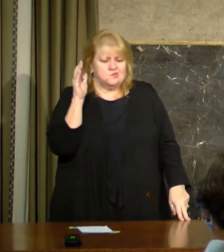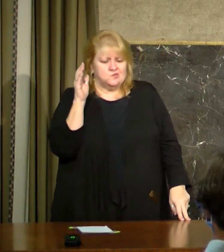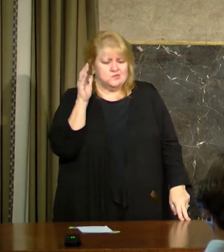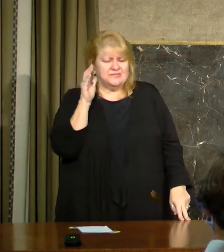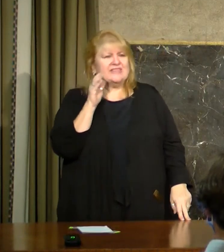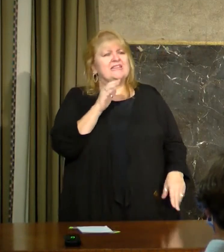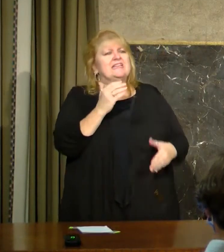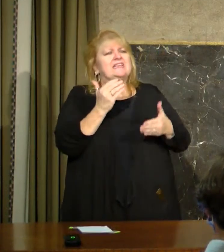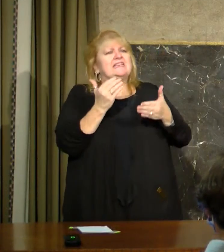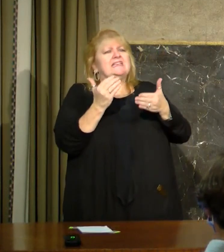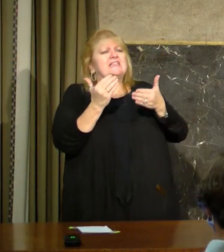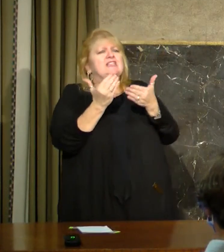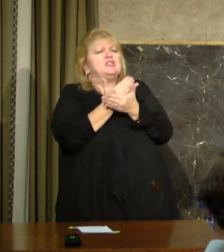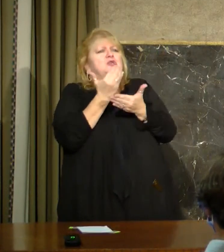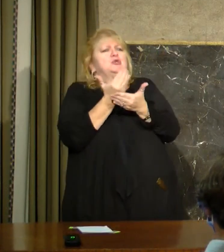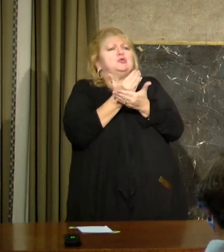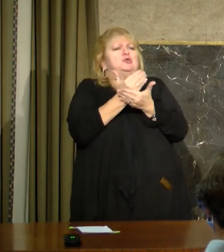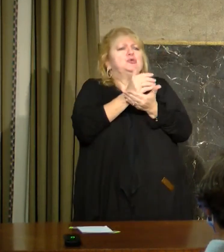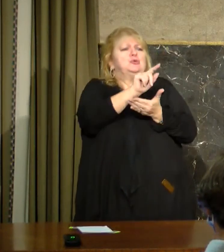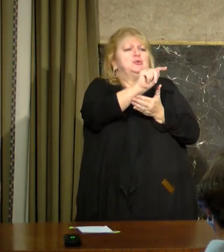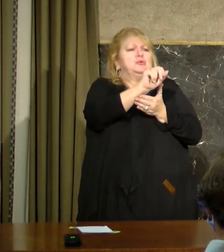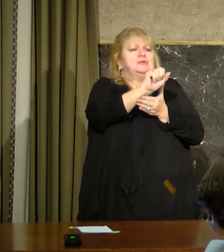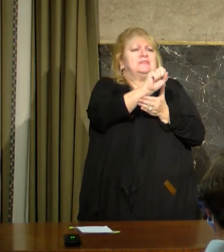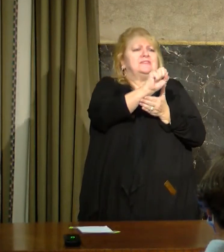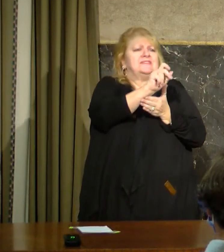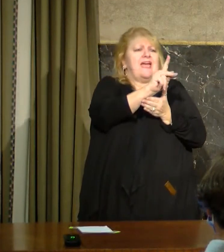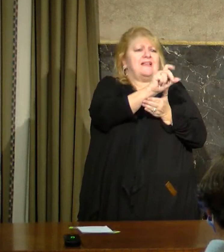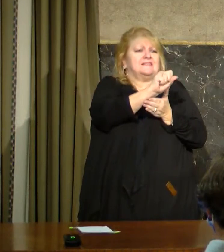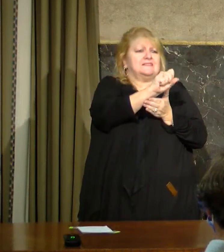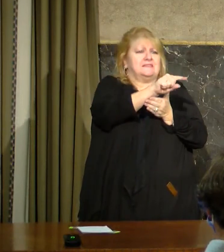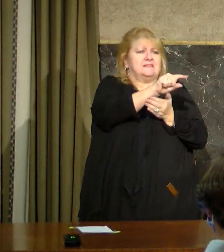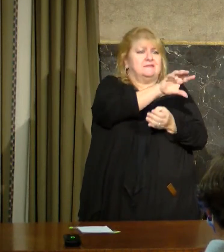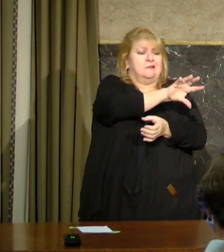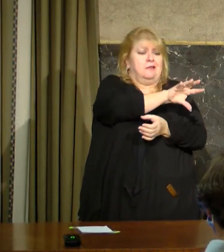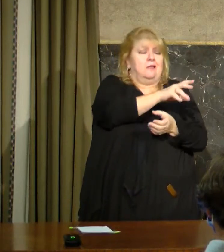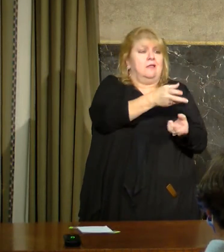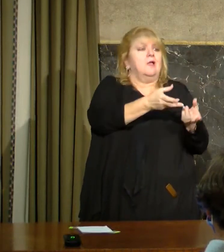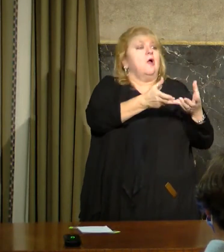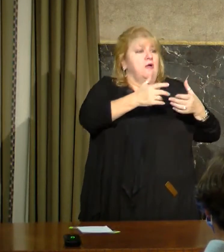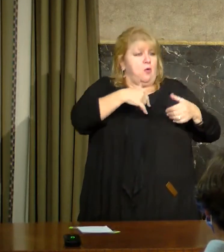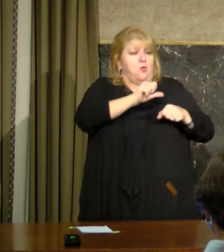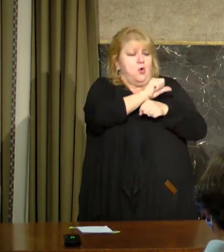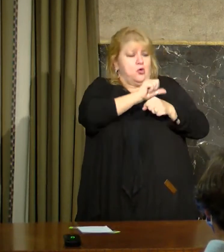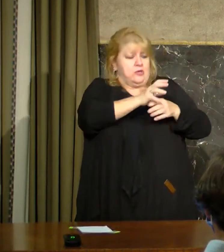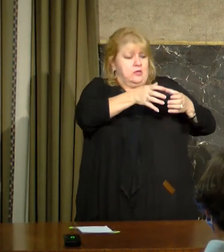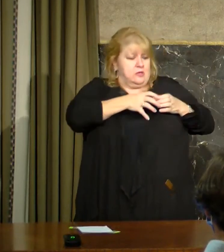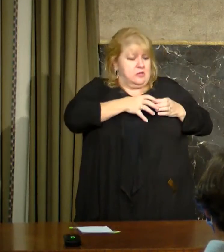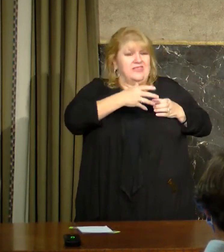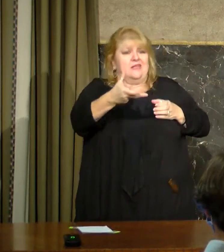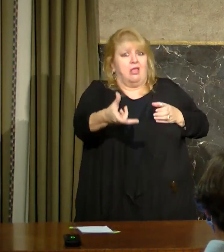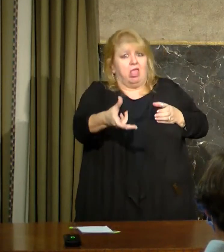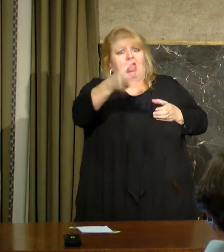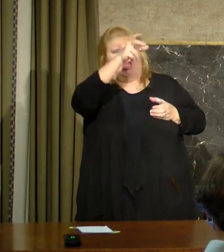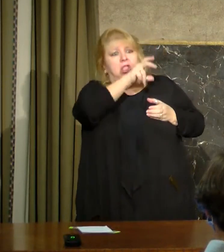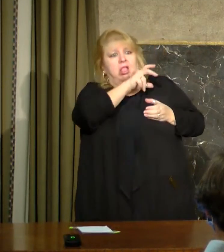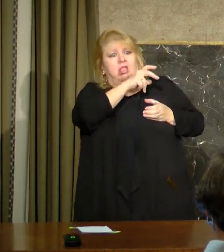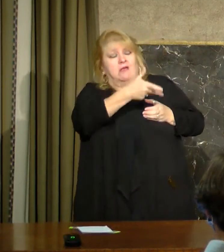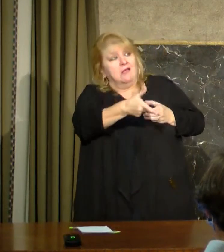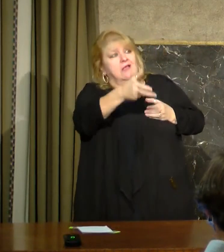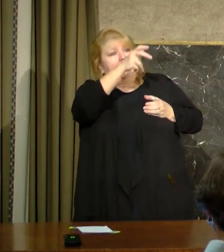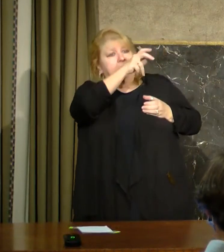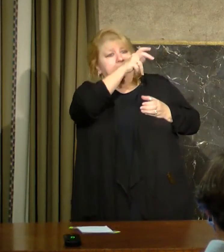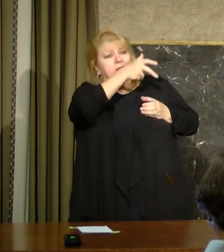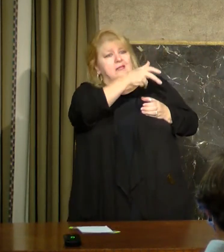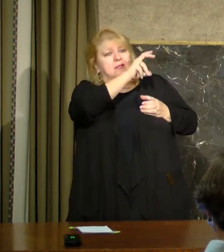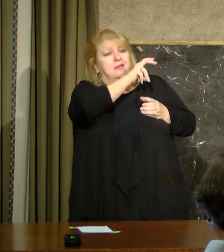getting heaped upon the same people who already seem a little overworked in the Office of Public Health and the Health Department. So I guess I'm just wondering, are you